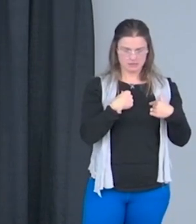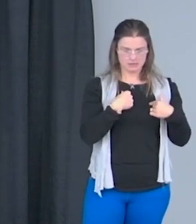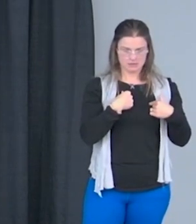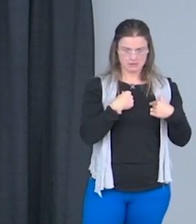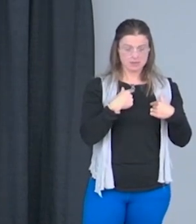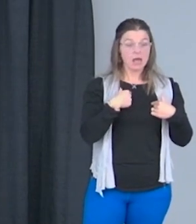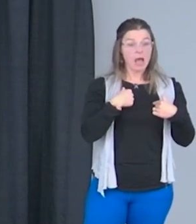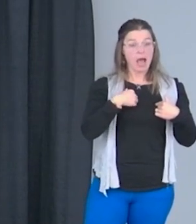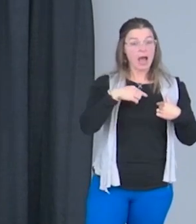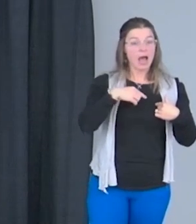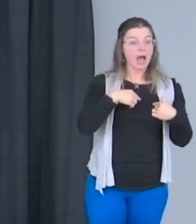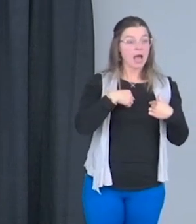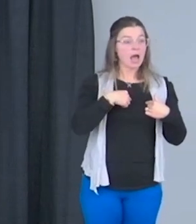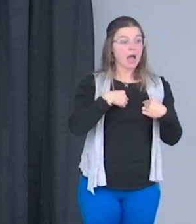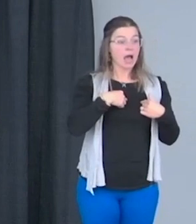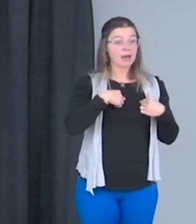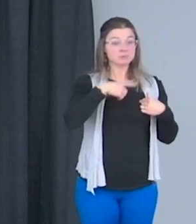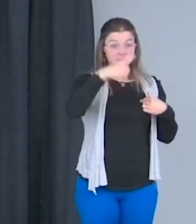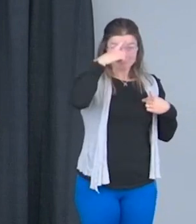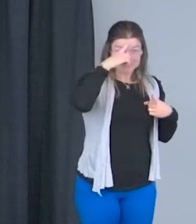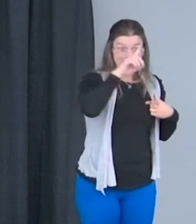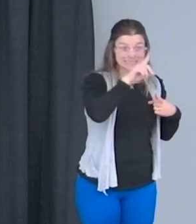I was disabled mentally before I became physically.